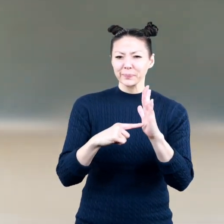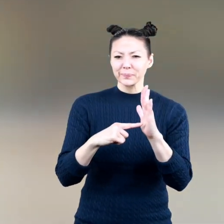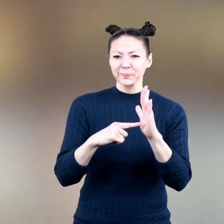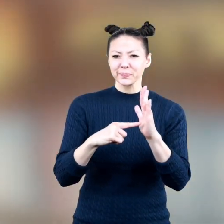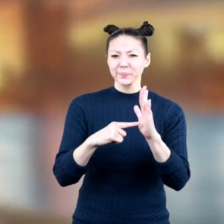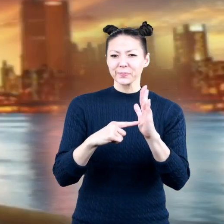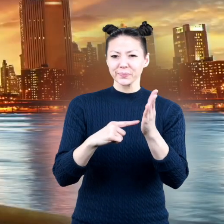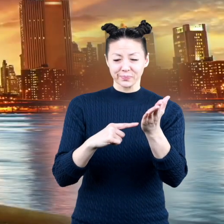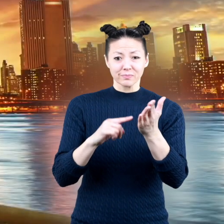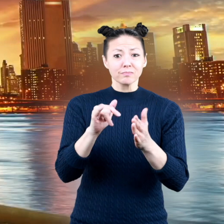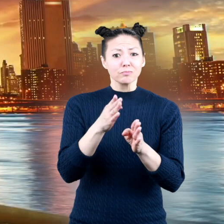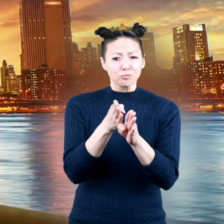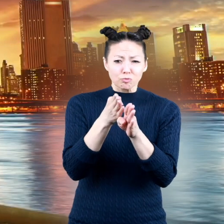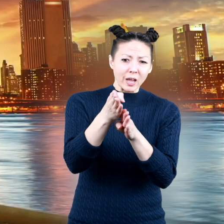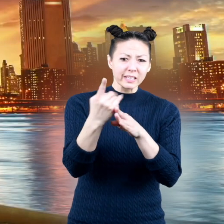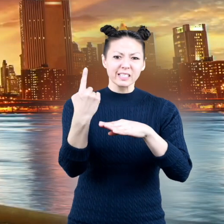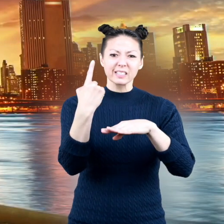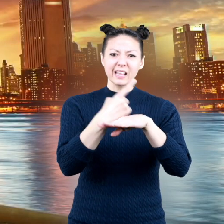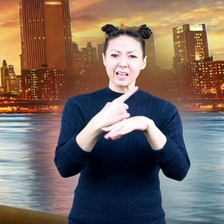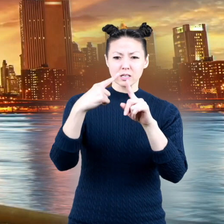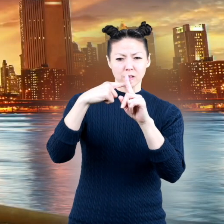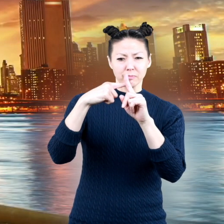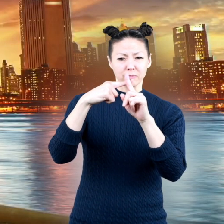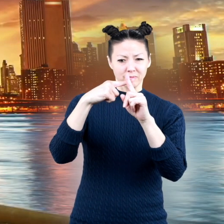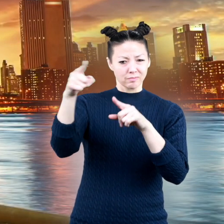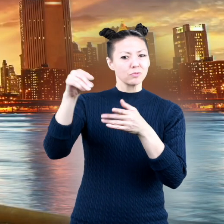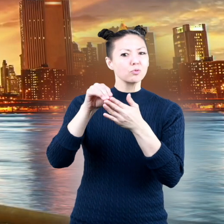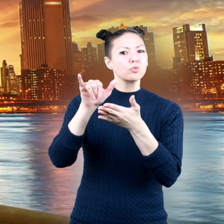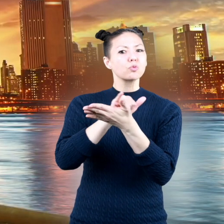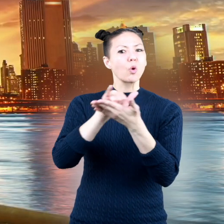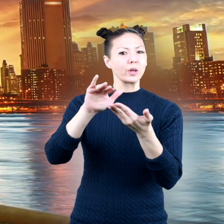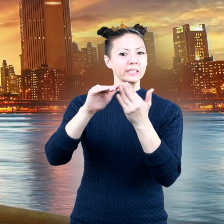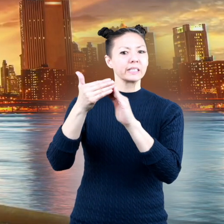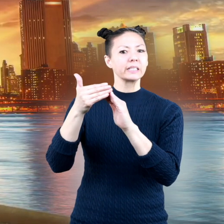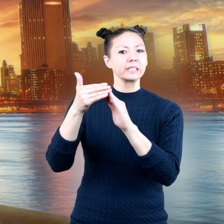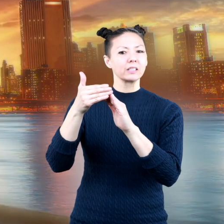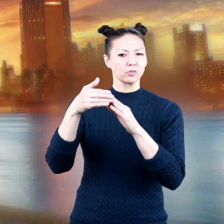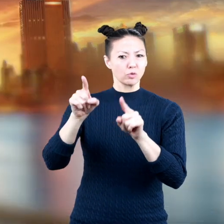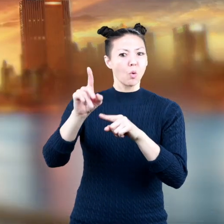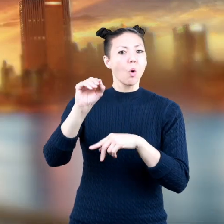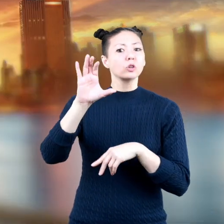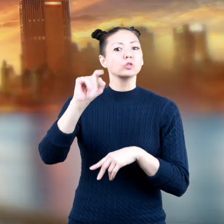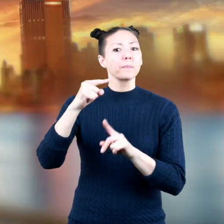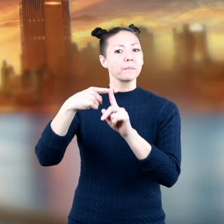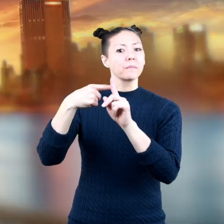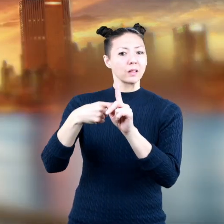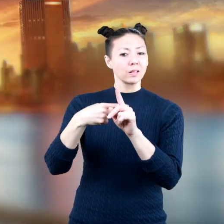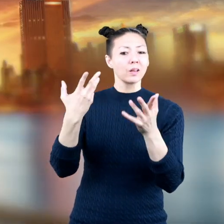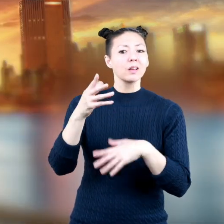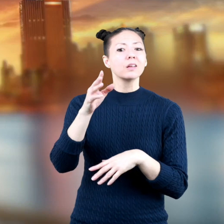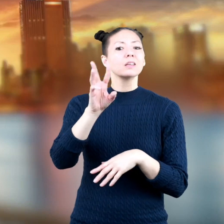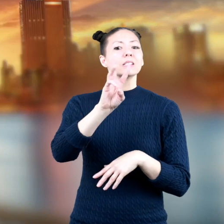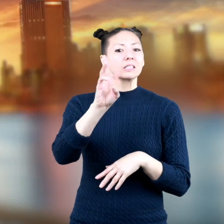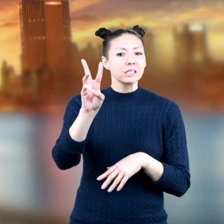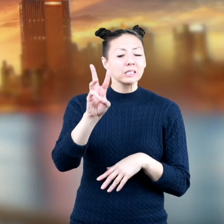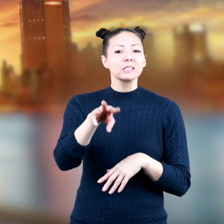10 straight days of temperatures in New York City during October were 66 68 64